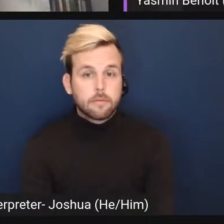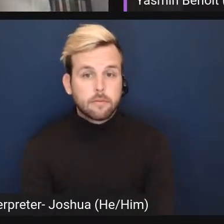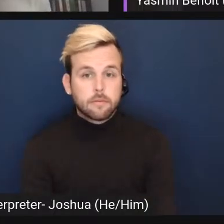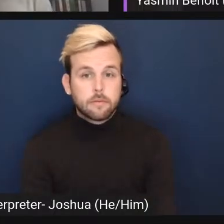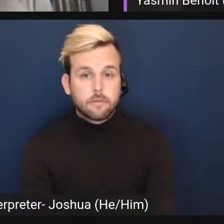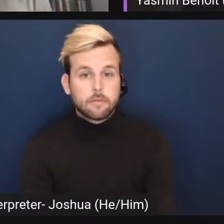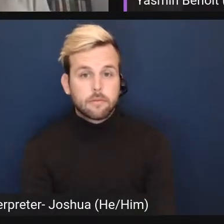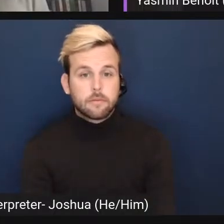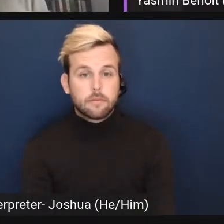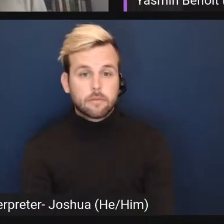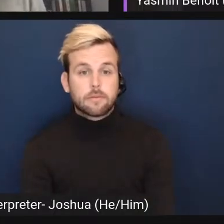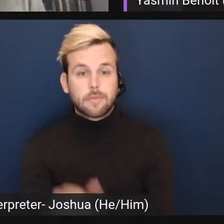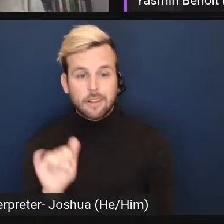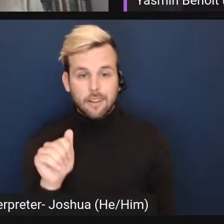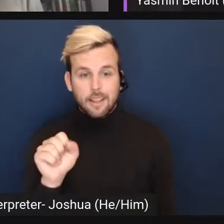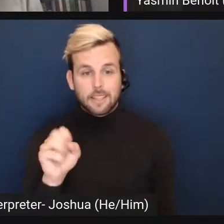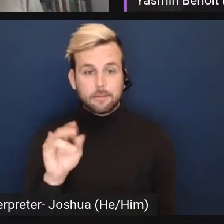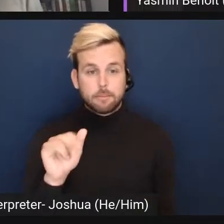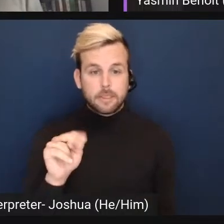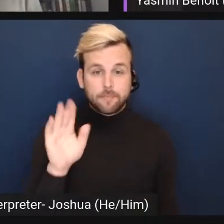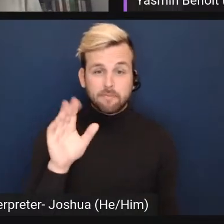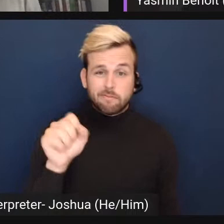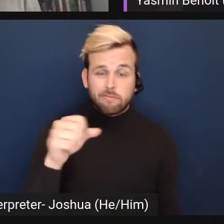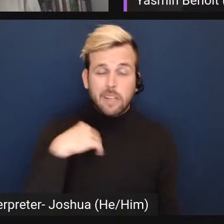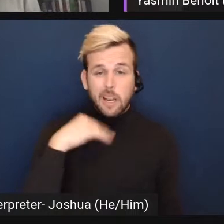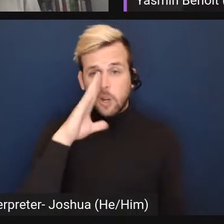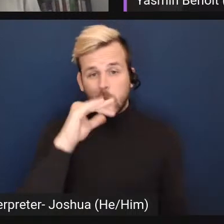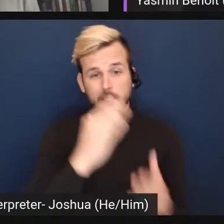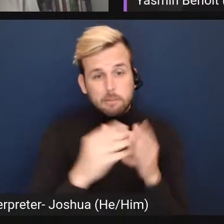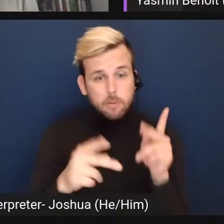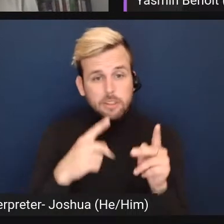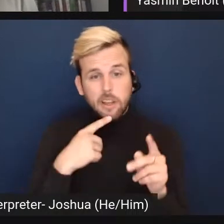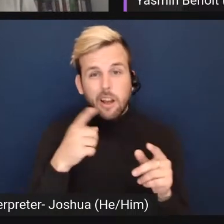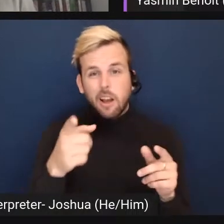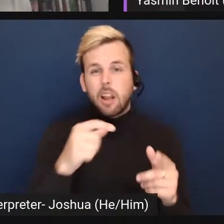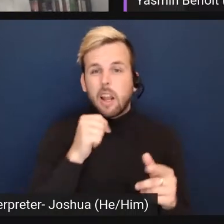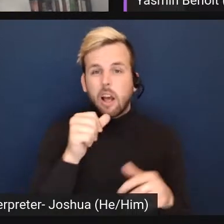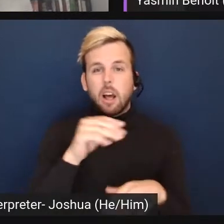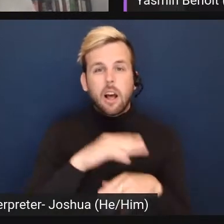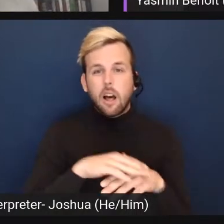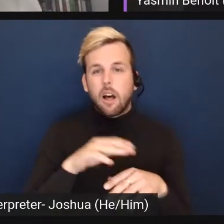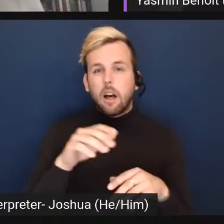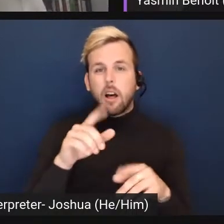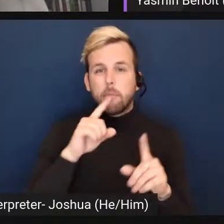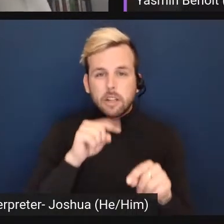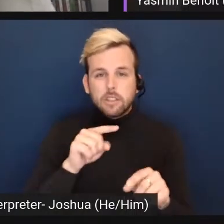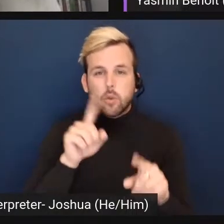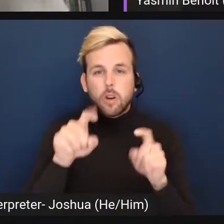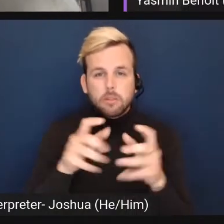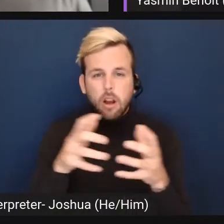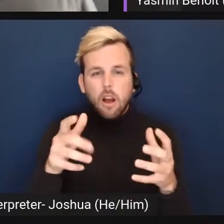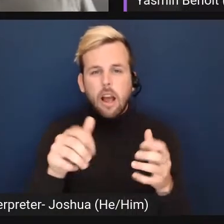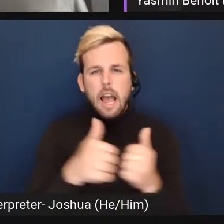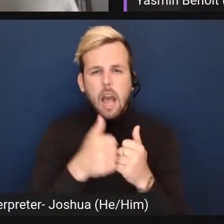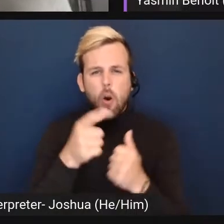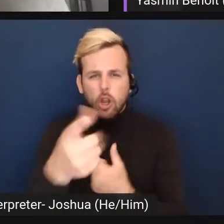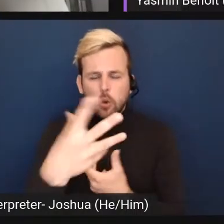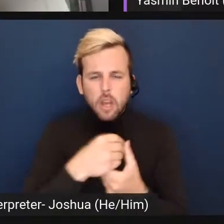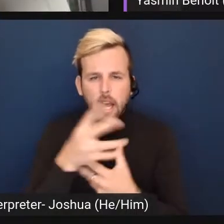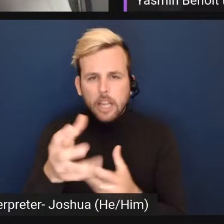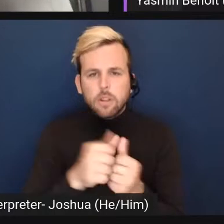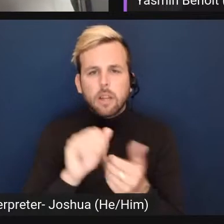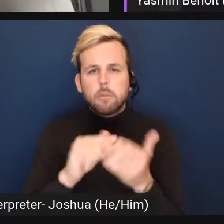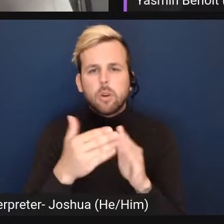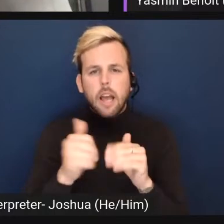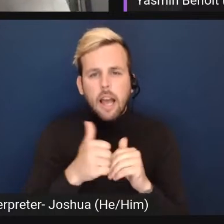yeah, and I mean, I know that some people like, oh, well, you aren't actually on the forums that often, like, how are you engaging with the community? I